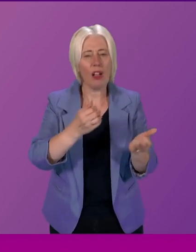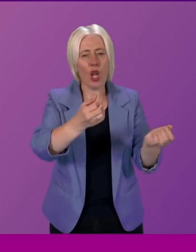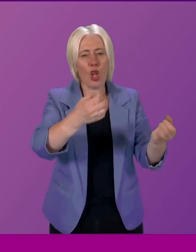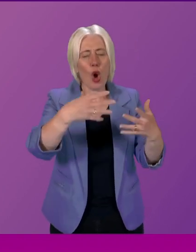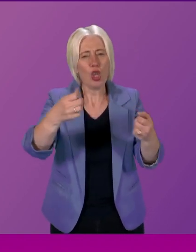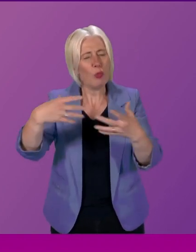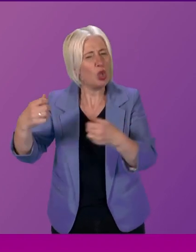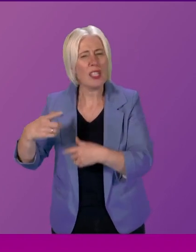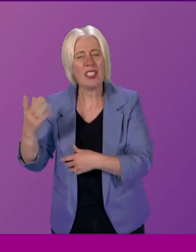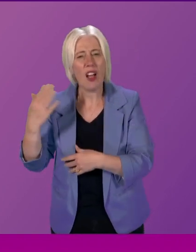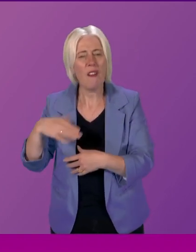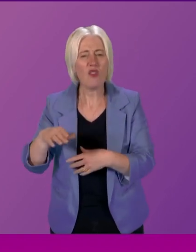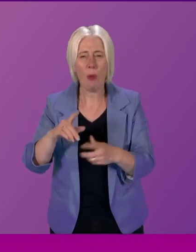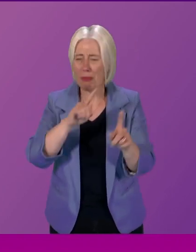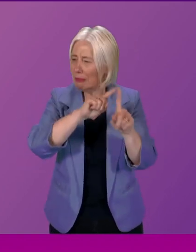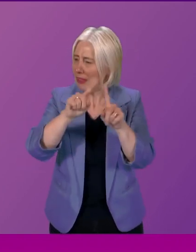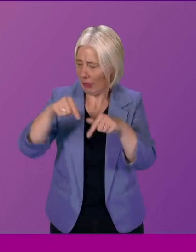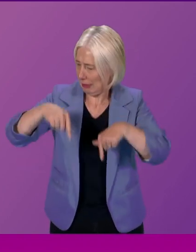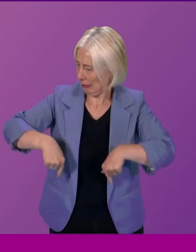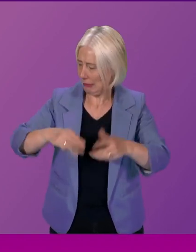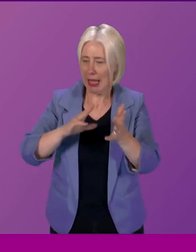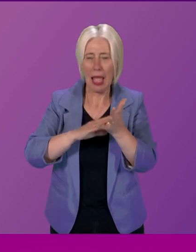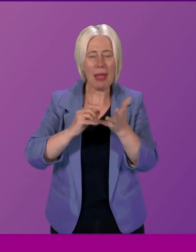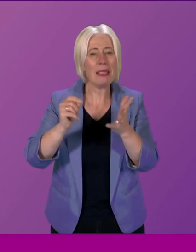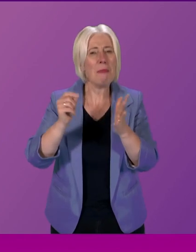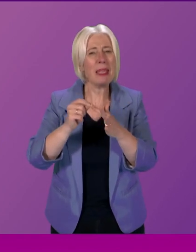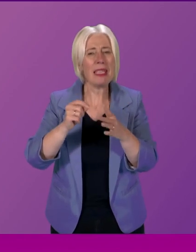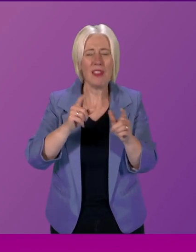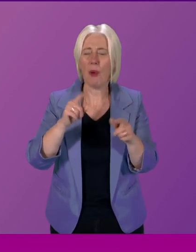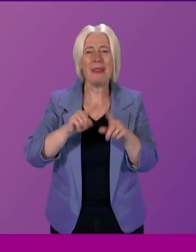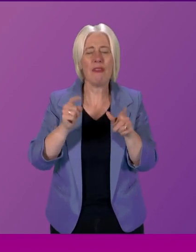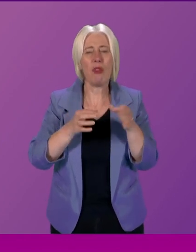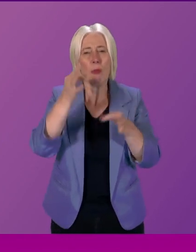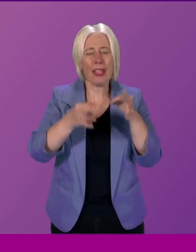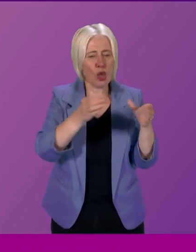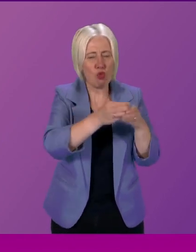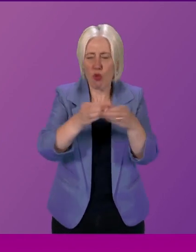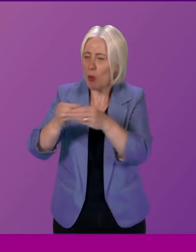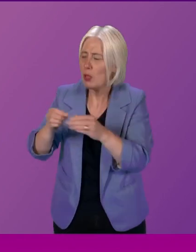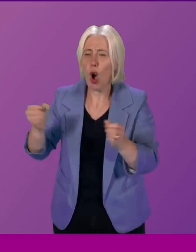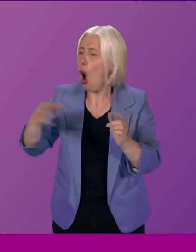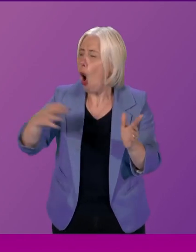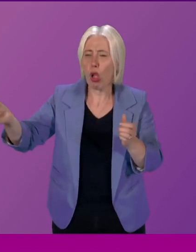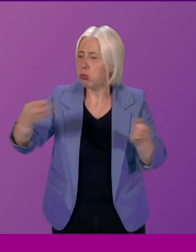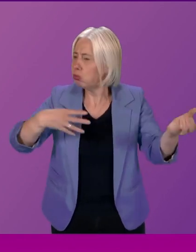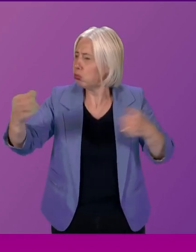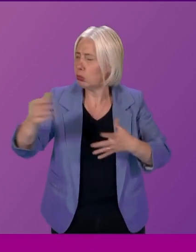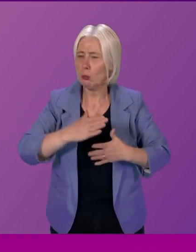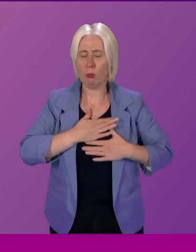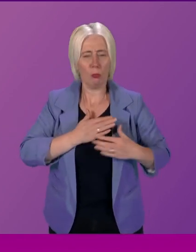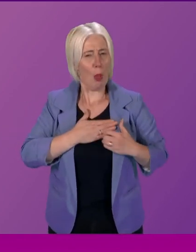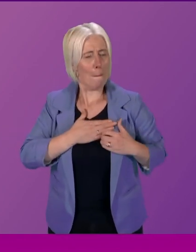from Martin Whitfield from Ruth Maguire, Edward Mountain, Michelle Thompson, Co-Cab Stewart they all spoke with passion,